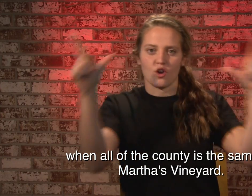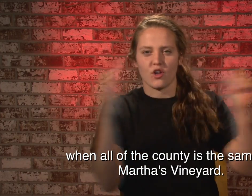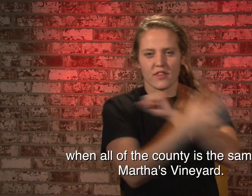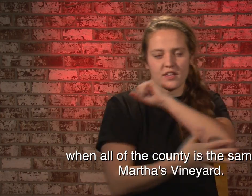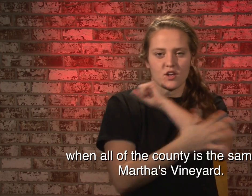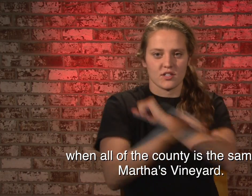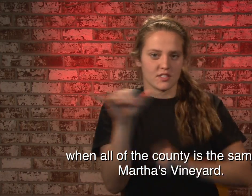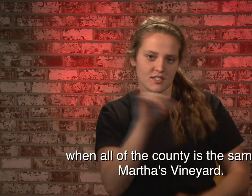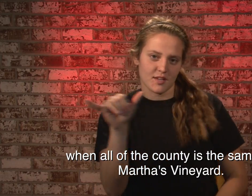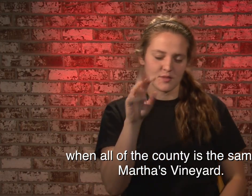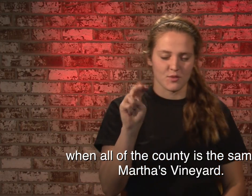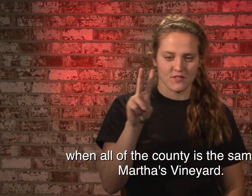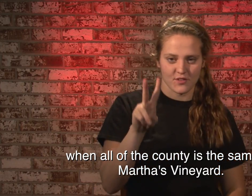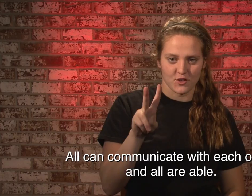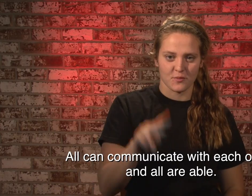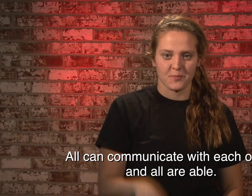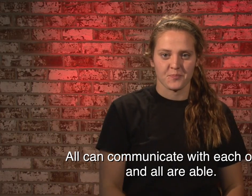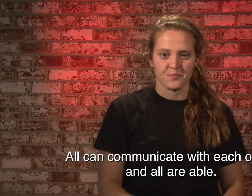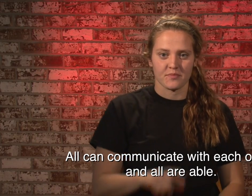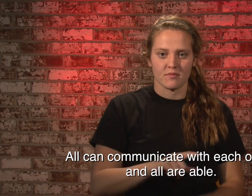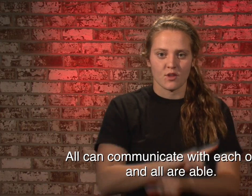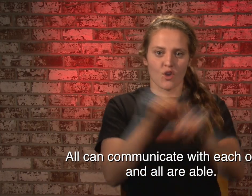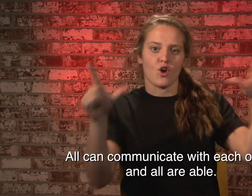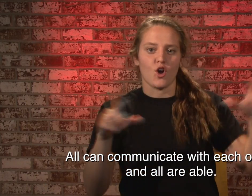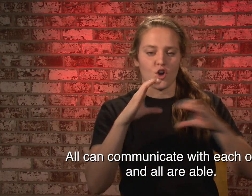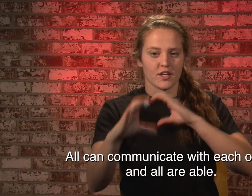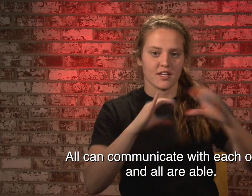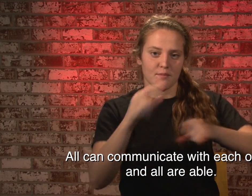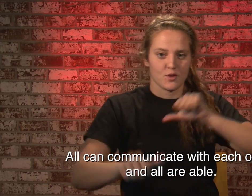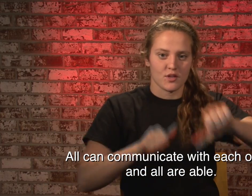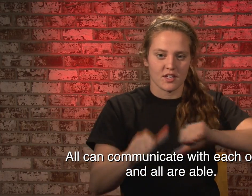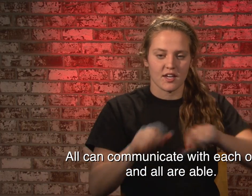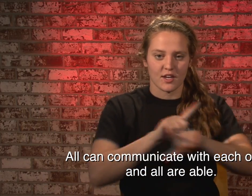as Martha's Vineyard. All can communicate with each other and all are able.